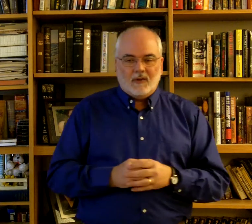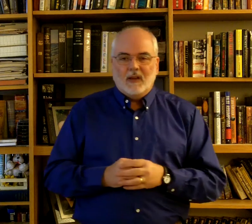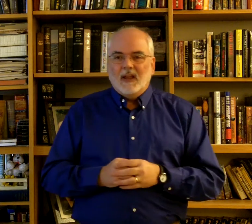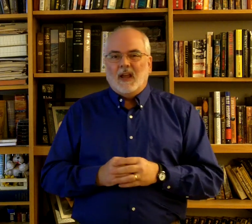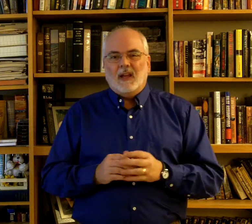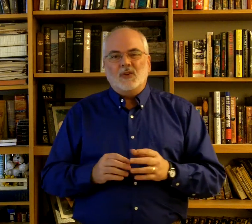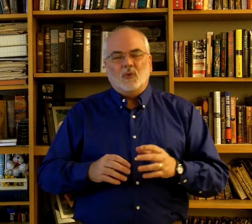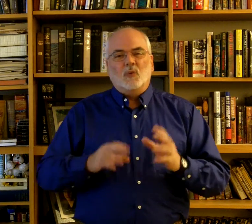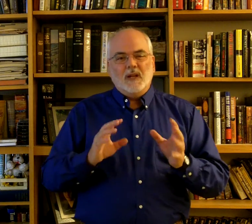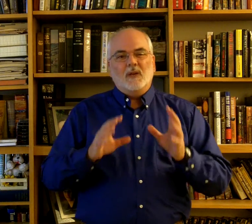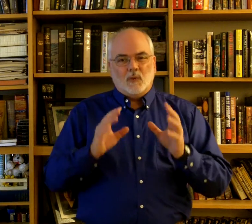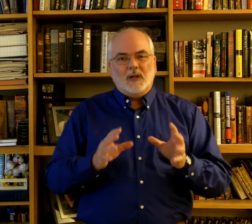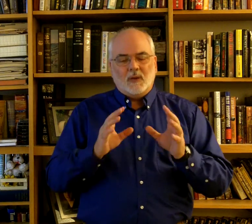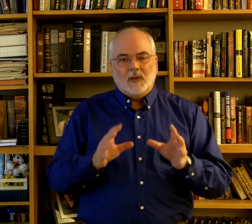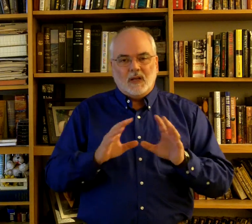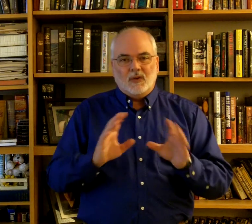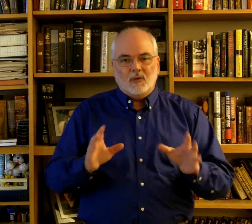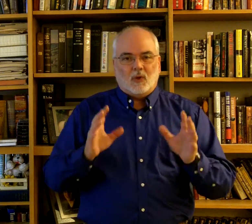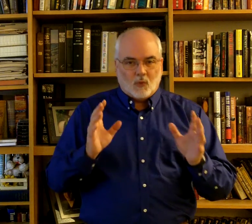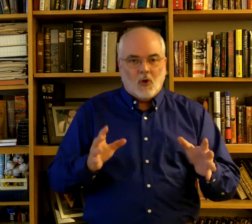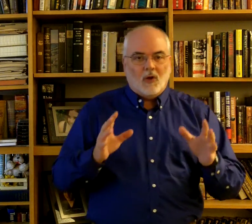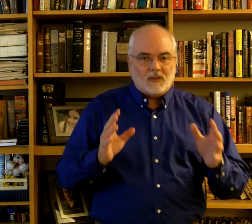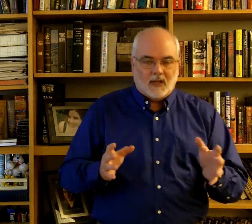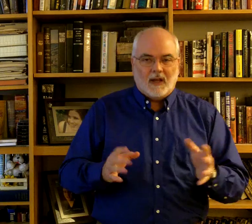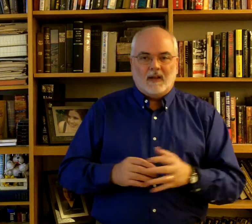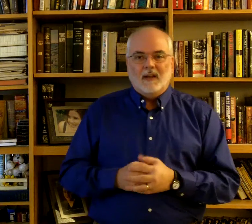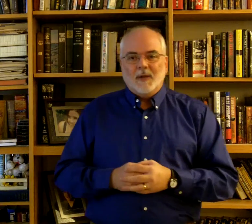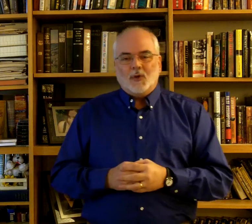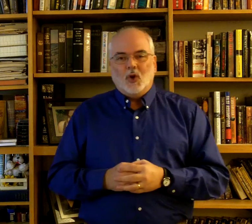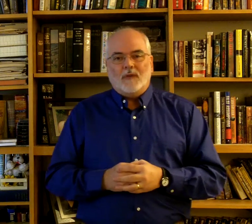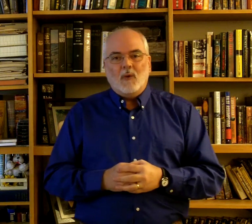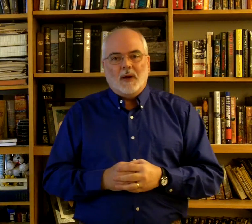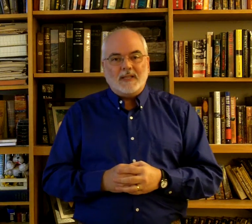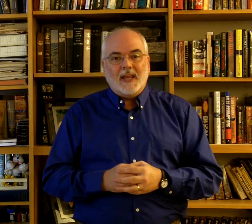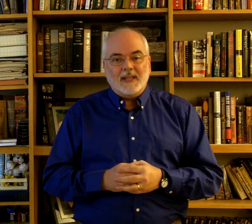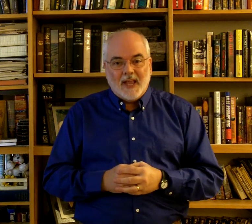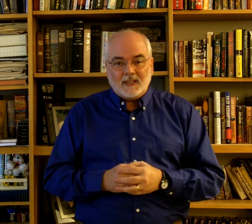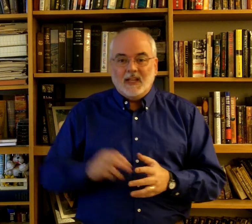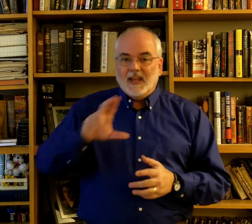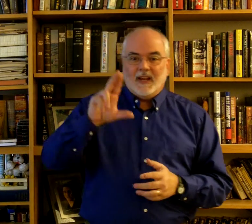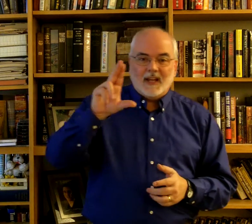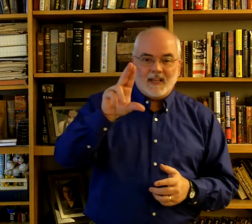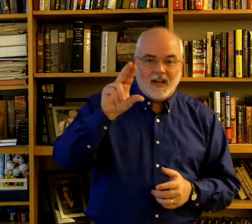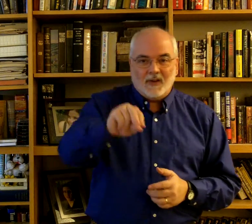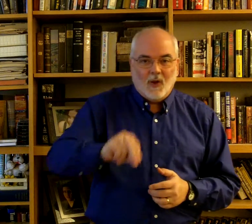unless you really, really, really use a wrong sign. You know, if I want to say yes, and I sign no,